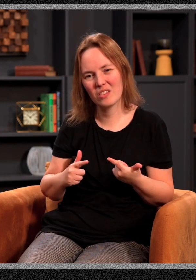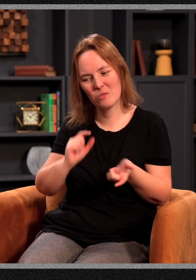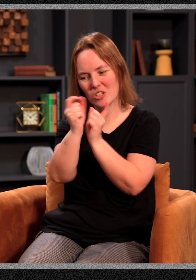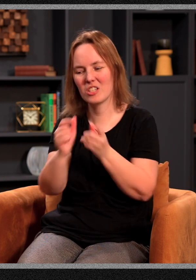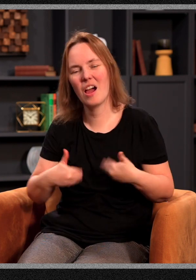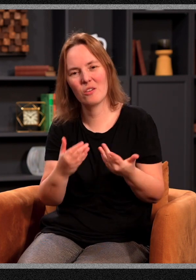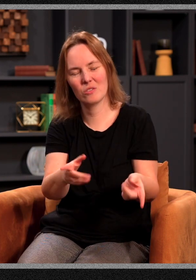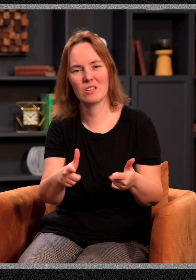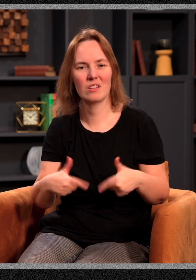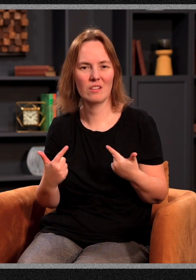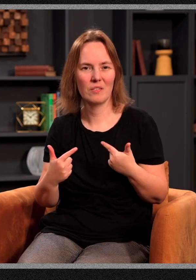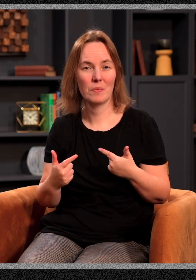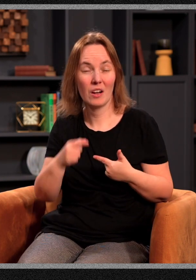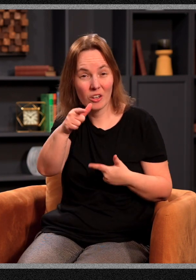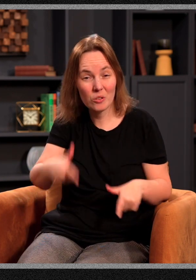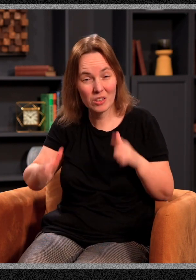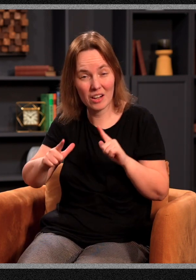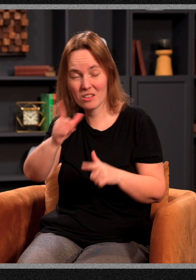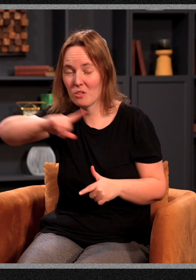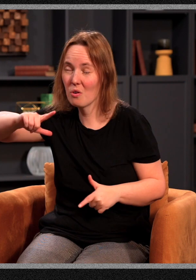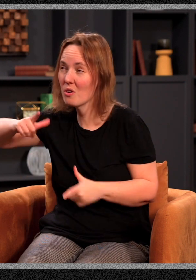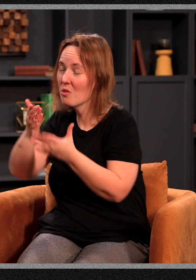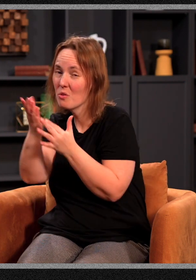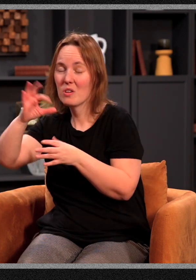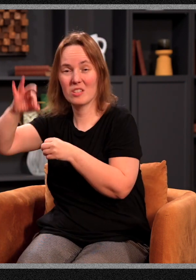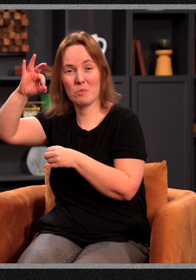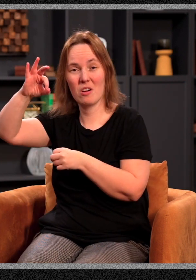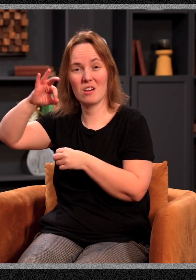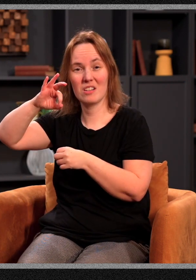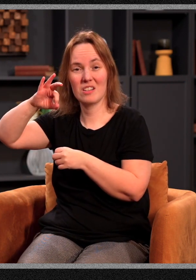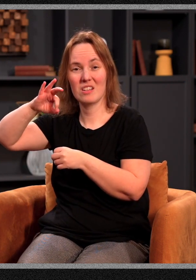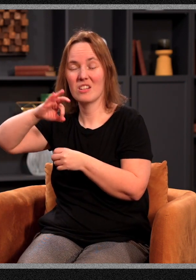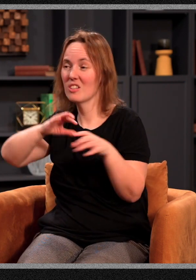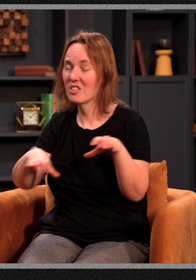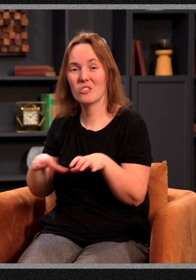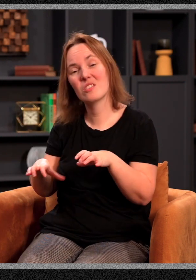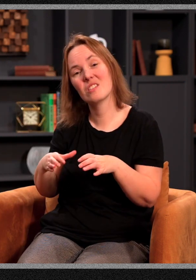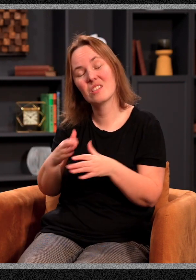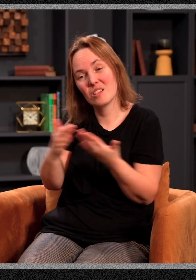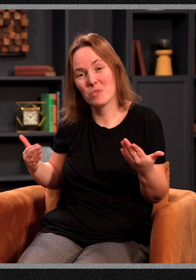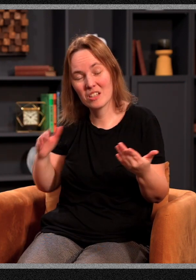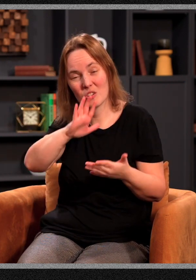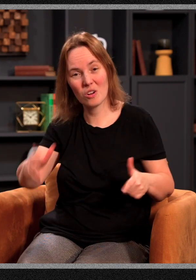allowing the Lord by his spirit to do something in your life, through your life, that actually changes the way people around you live?